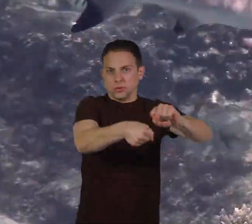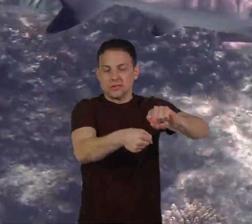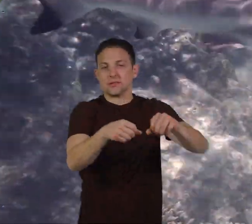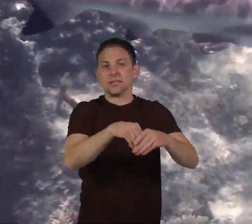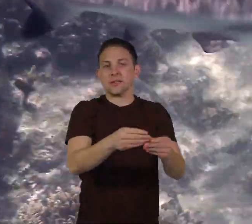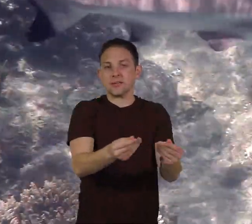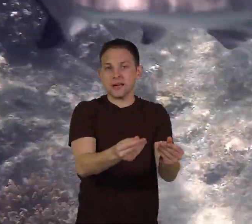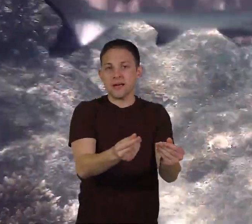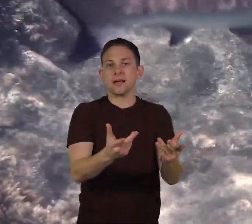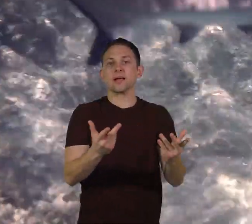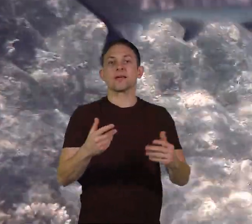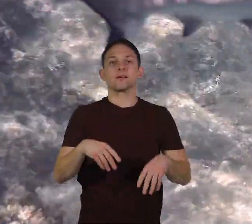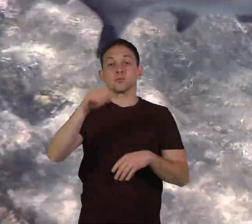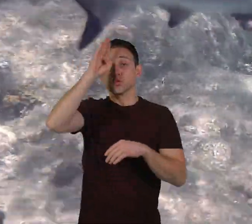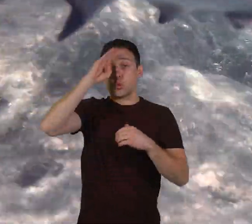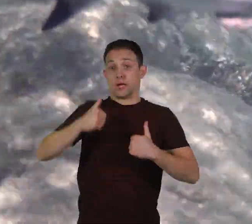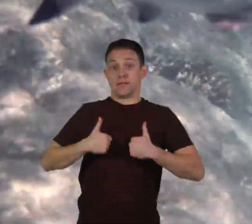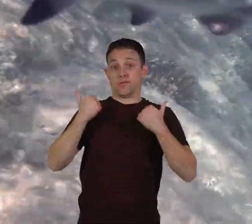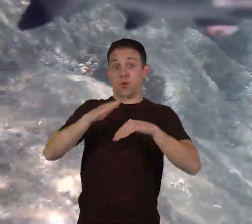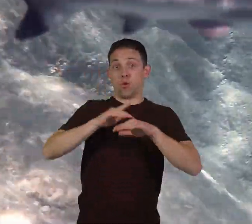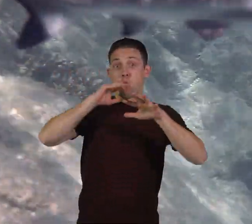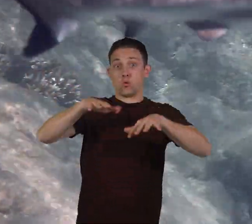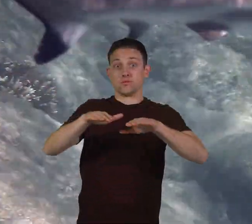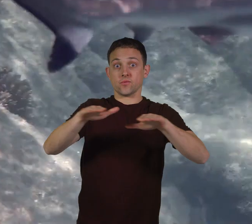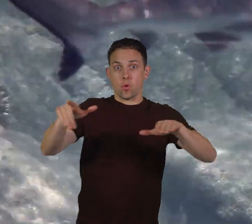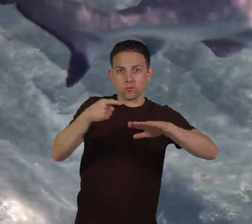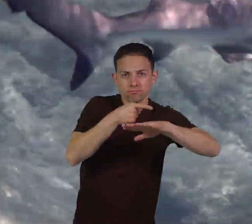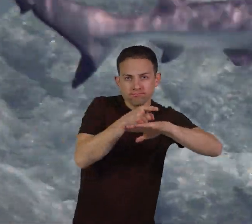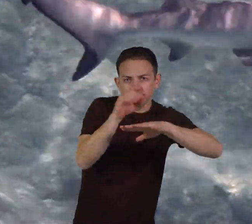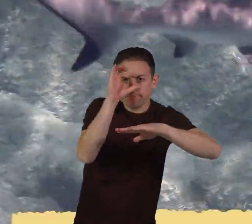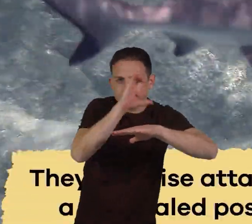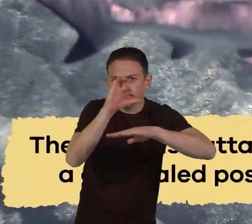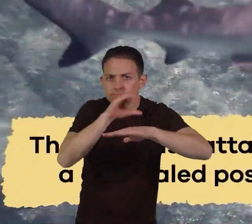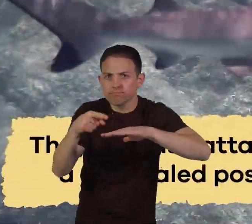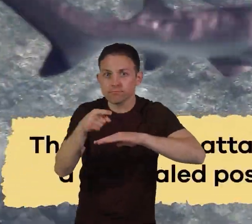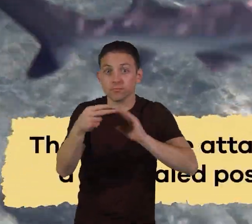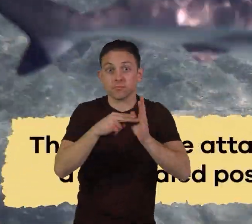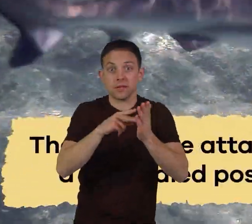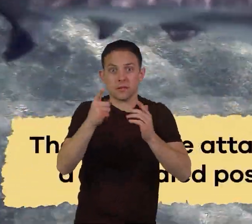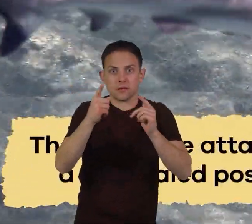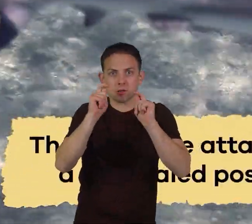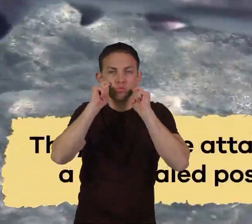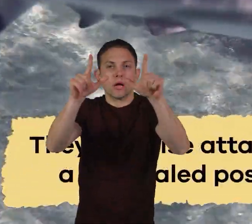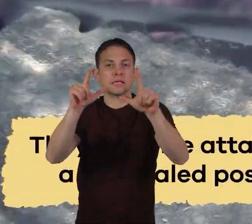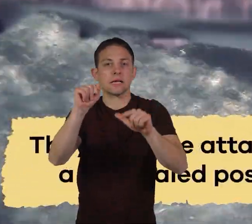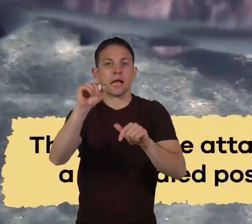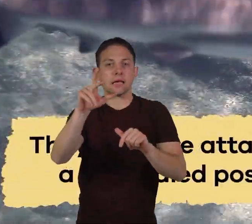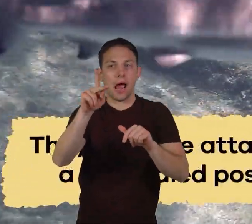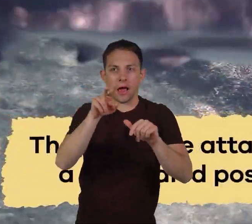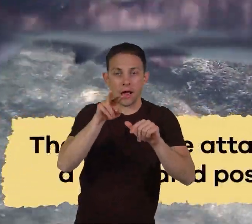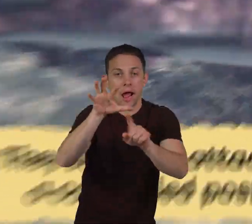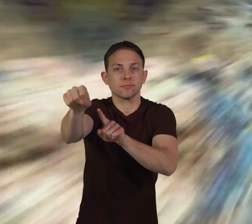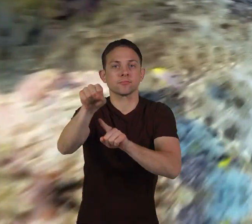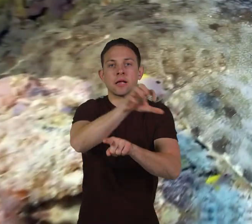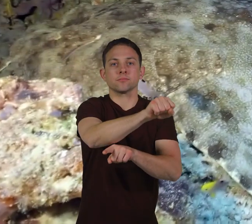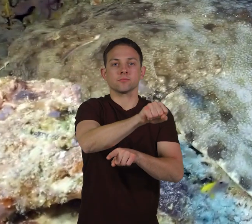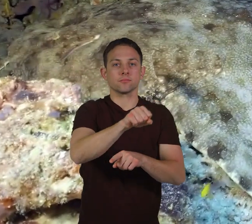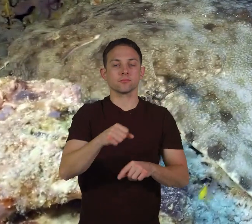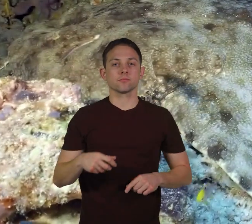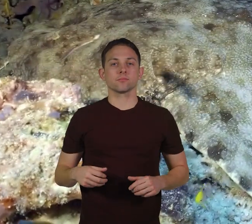live on the ocean floor ambush their prey, which means they surprise attack from a concealed position. Others use